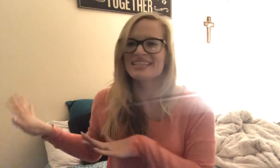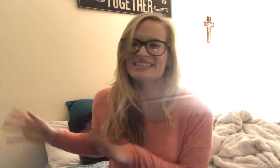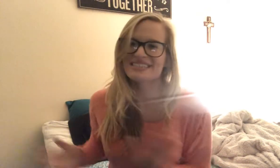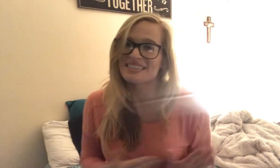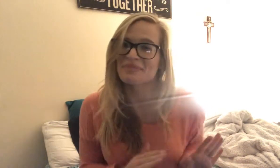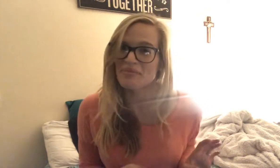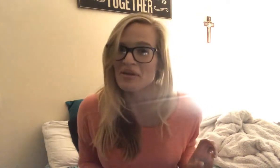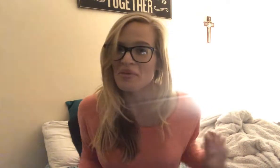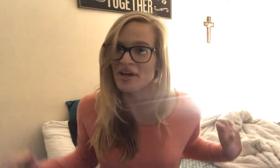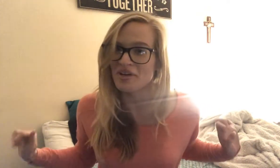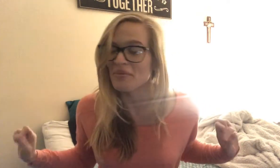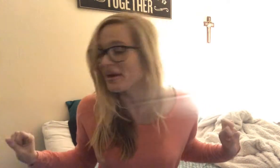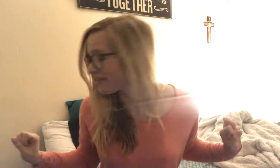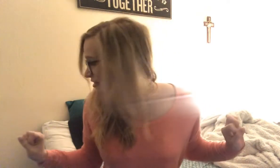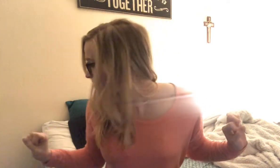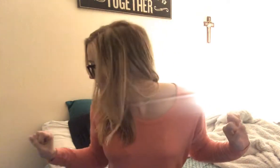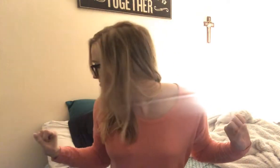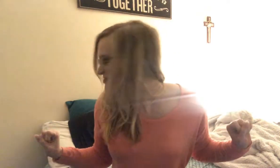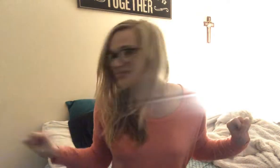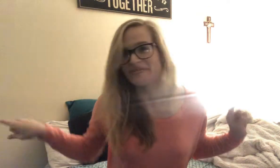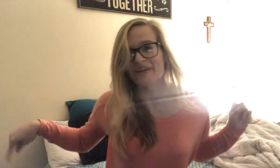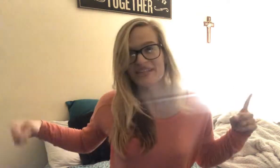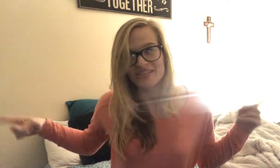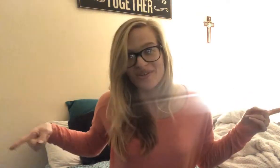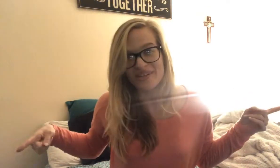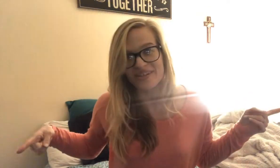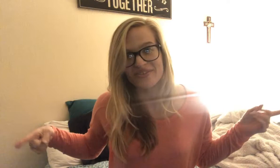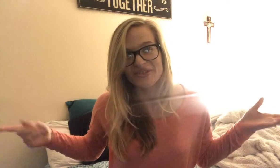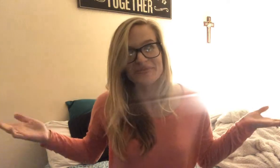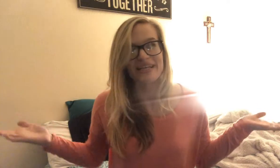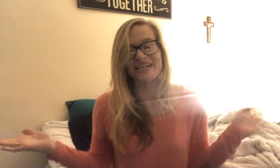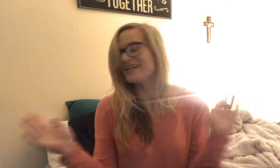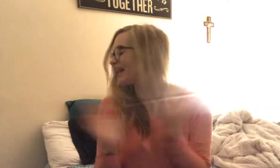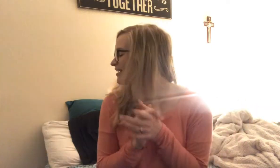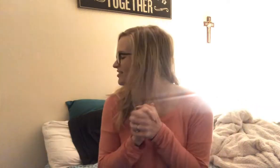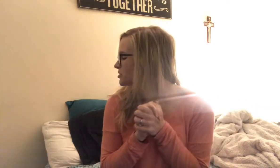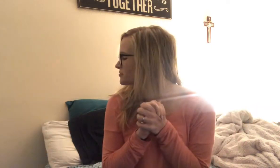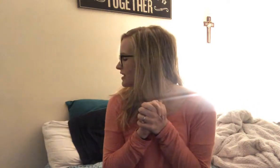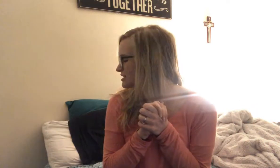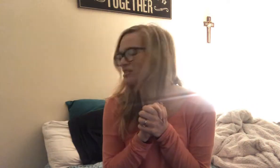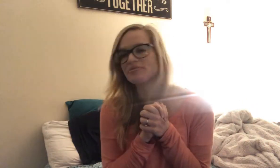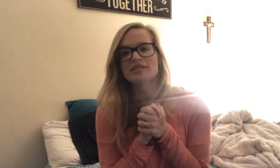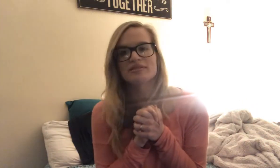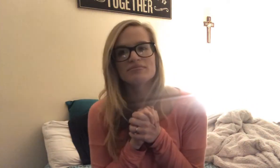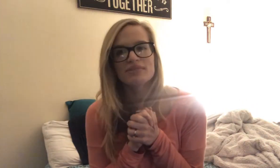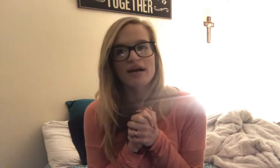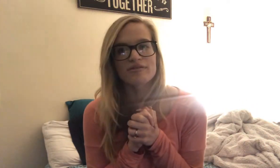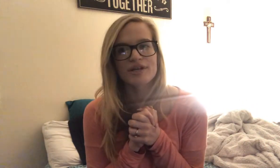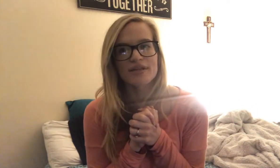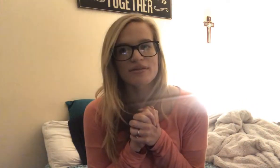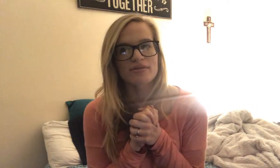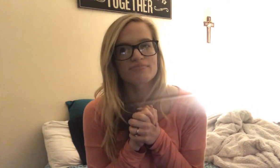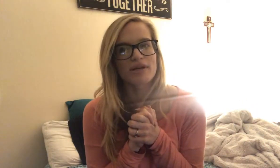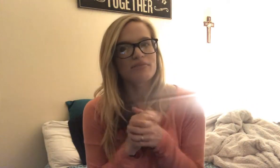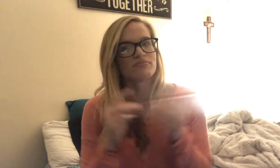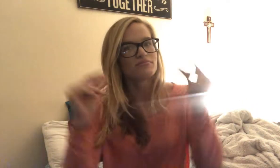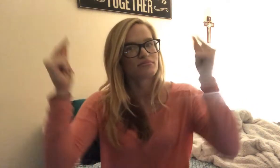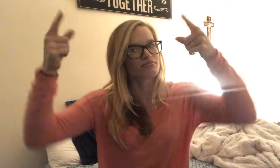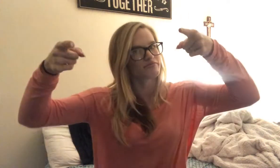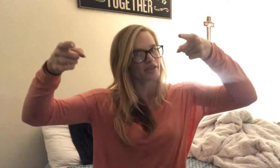It's just my baby on her monitor, the fans going in her room, and I don't know if that's going to be loud or anything, but if